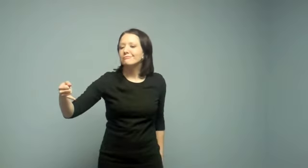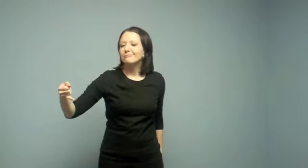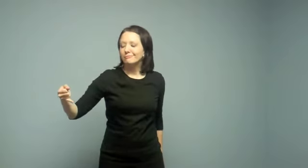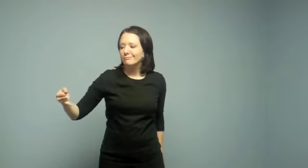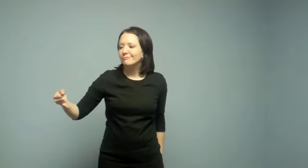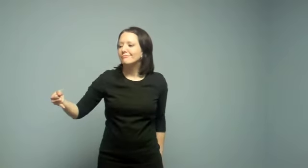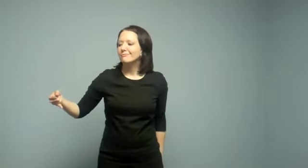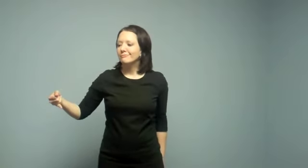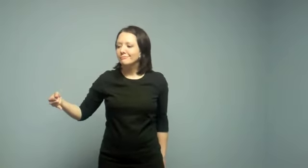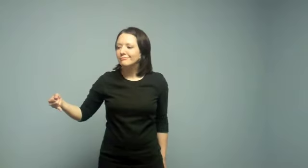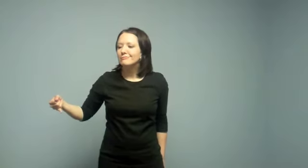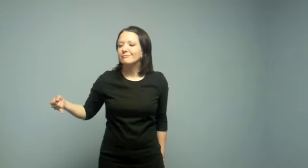goodbye anymore.